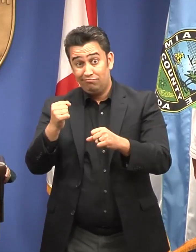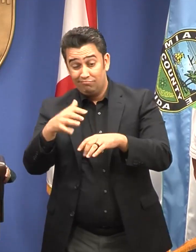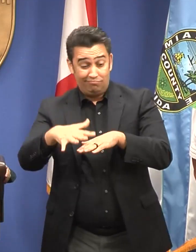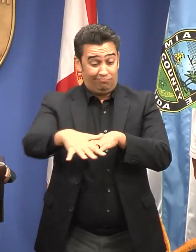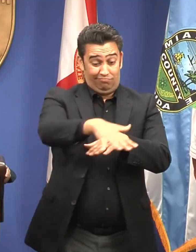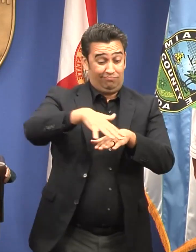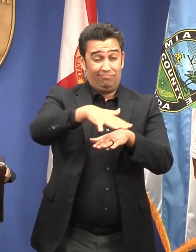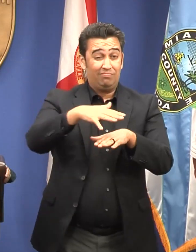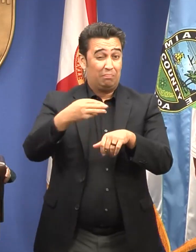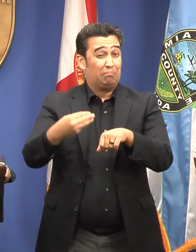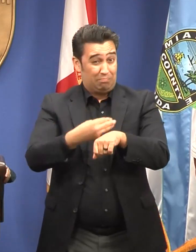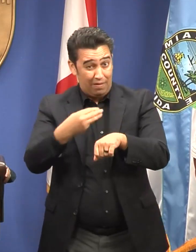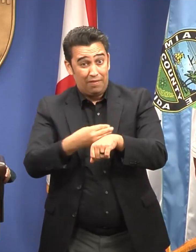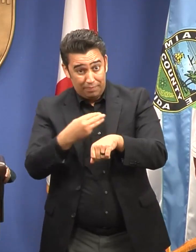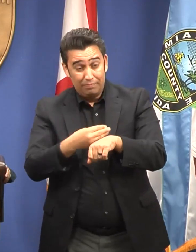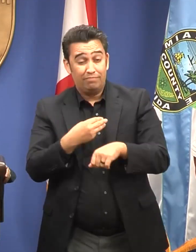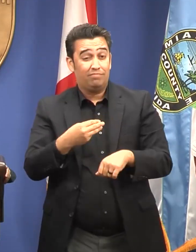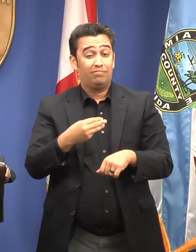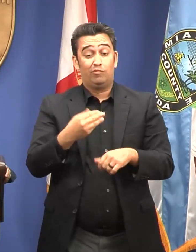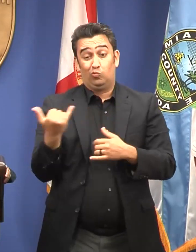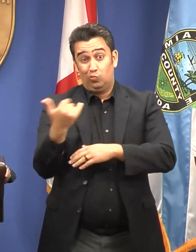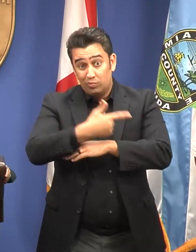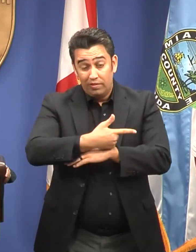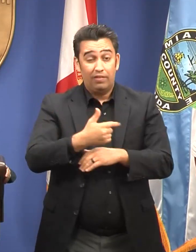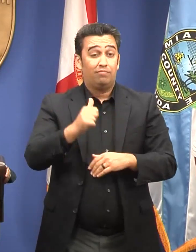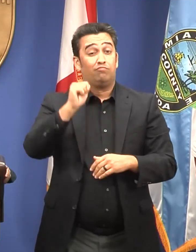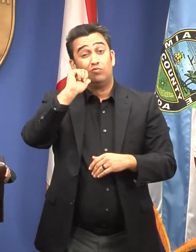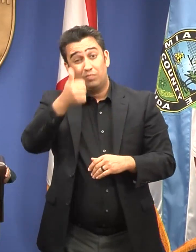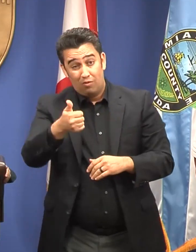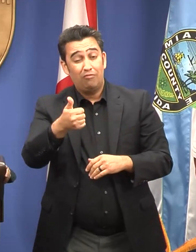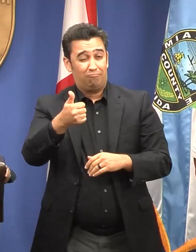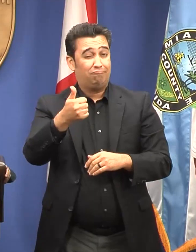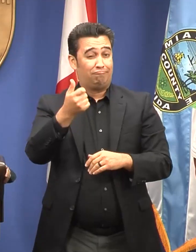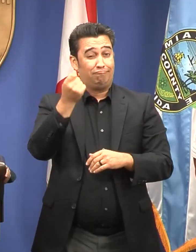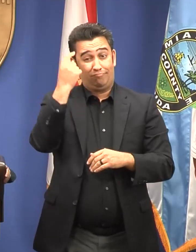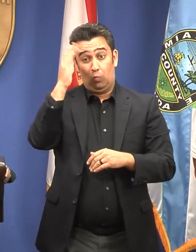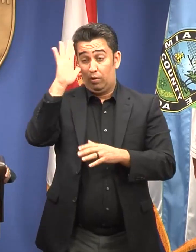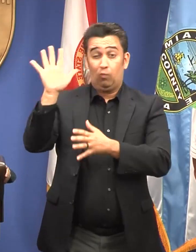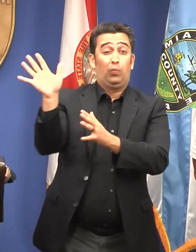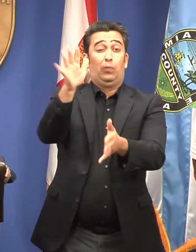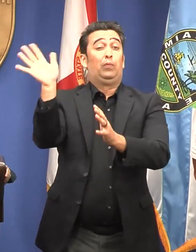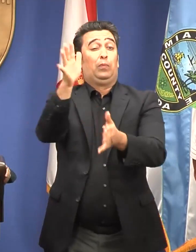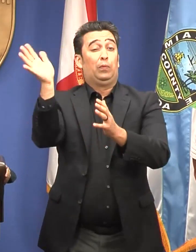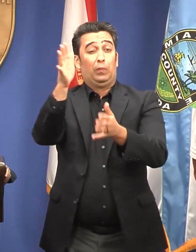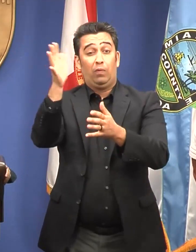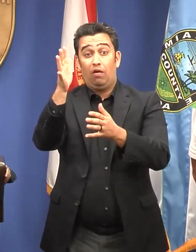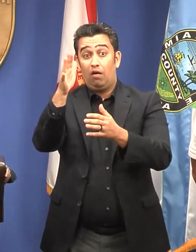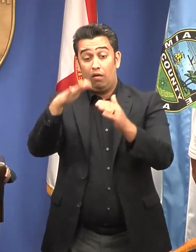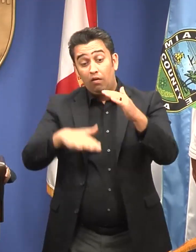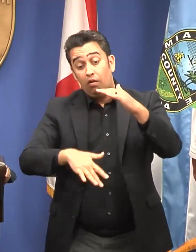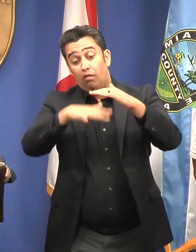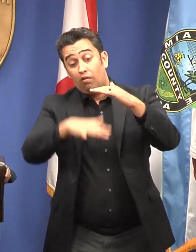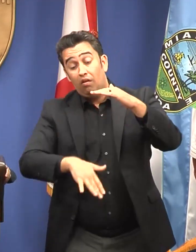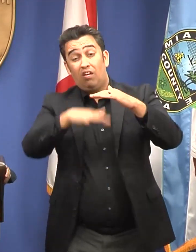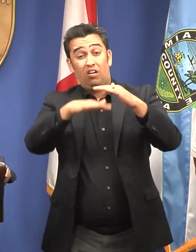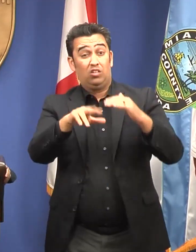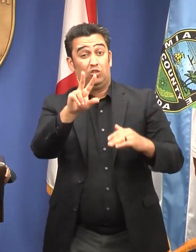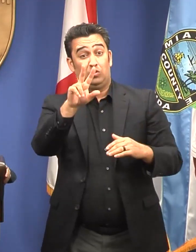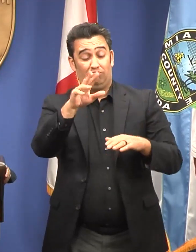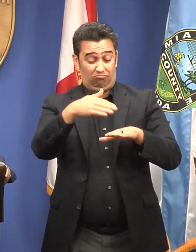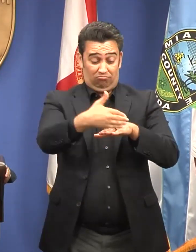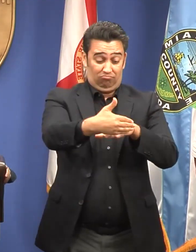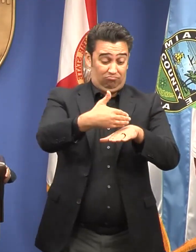day and through into tomorrow as tropical storm winds extend up to 200 miles outward